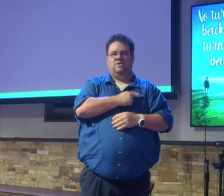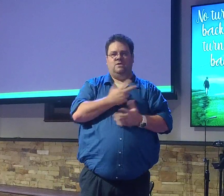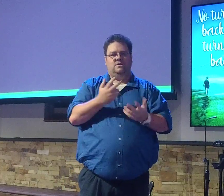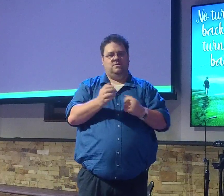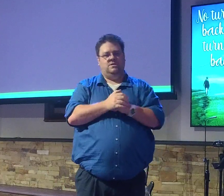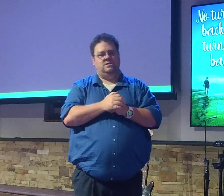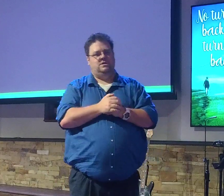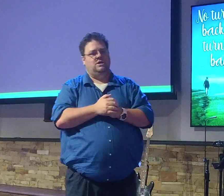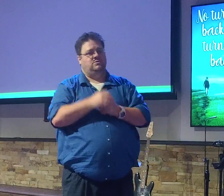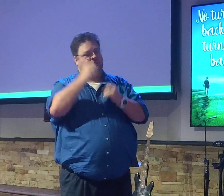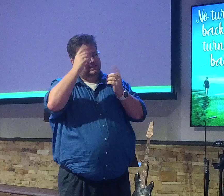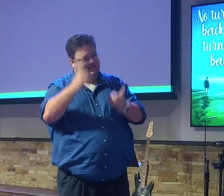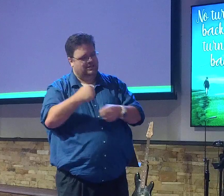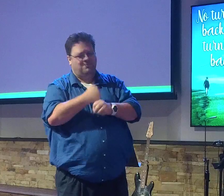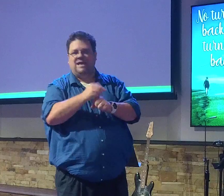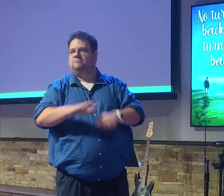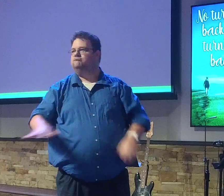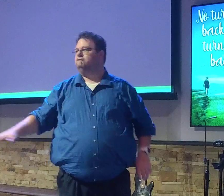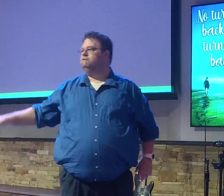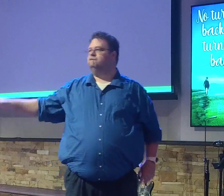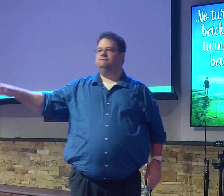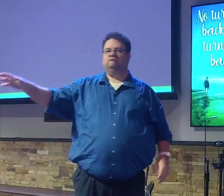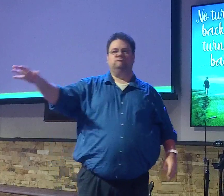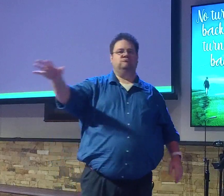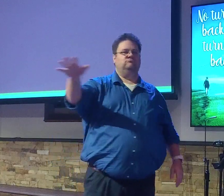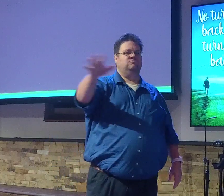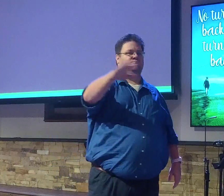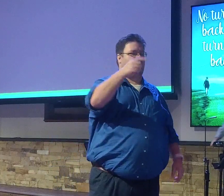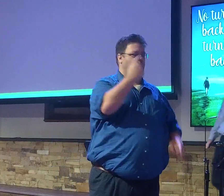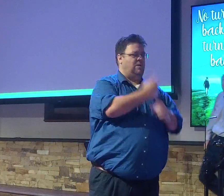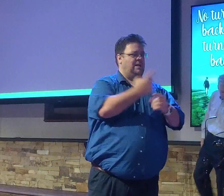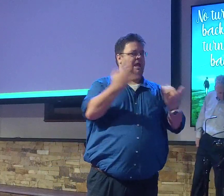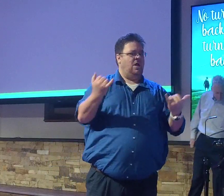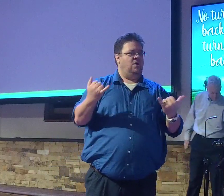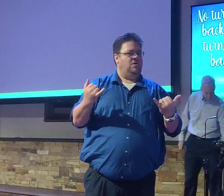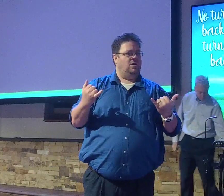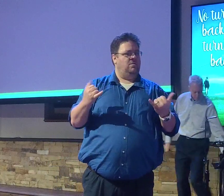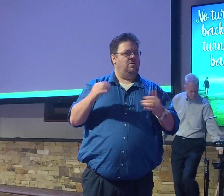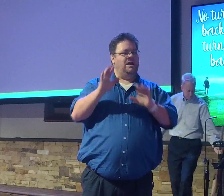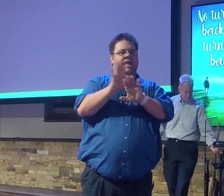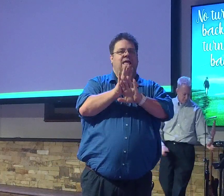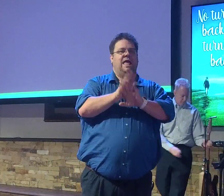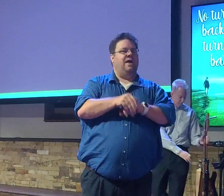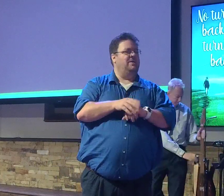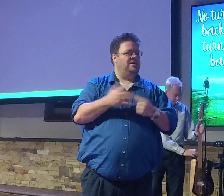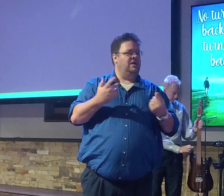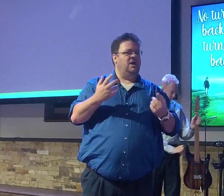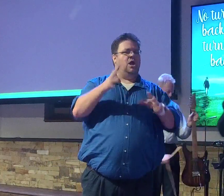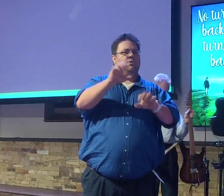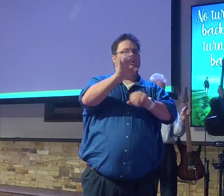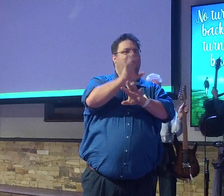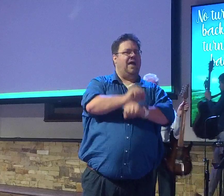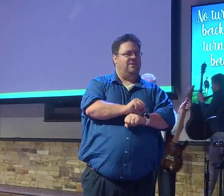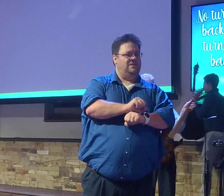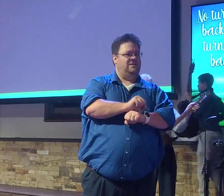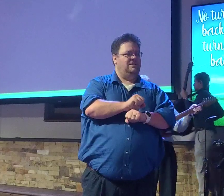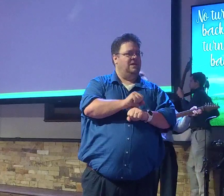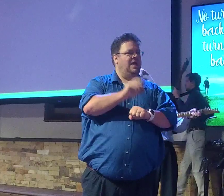that decisions are being made all over the building right now. I want you to get in the habit of every – remember what we said last week? Every time you